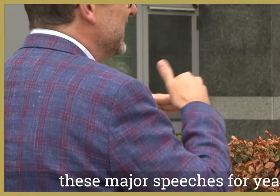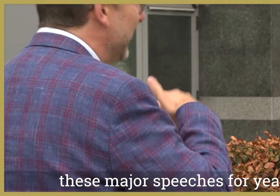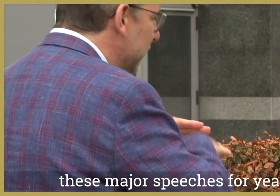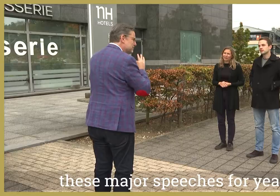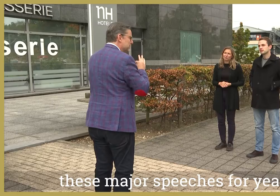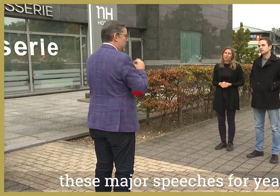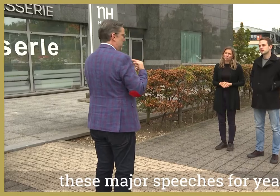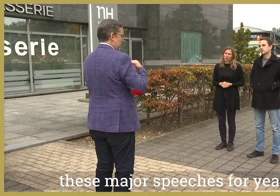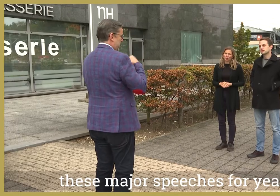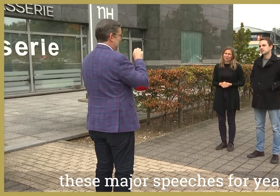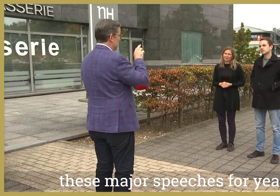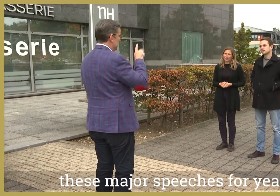major speeches for years.